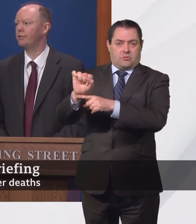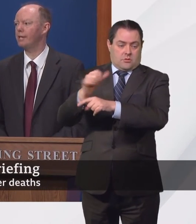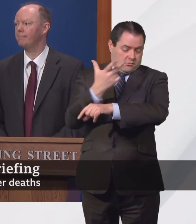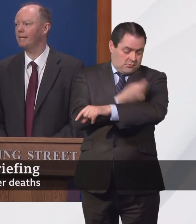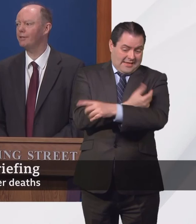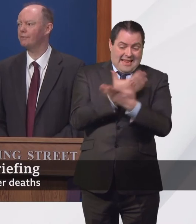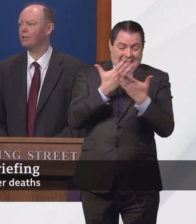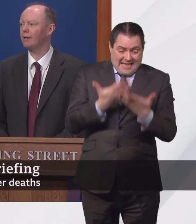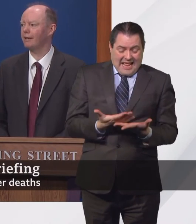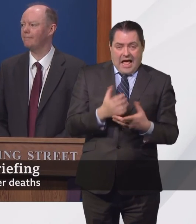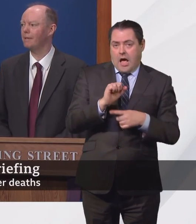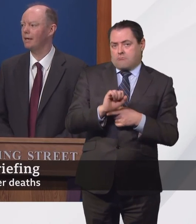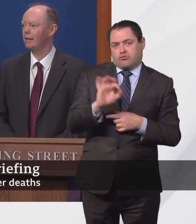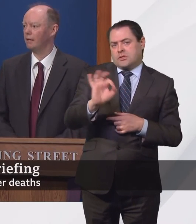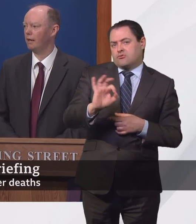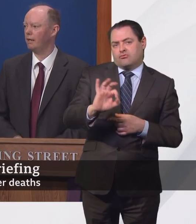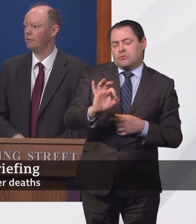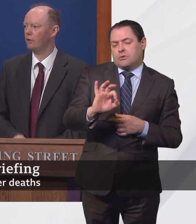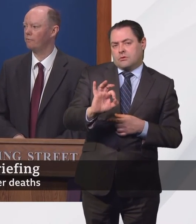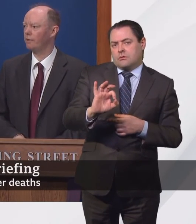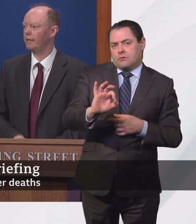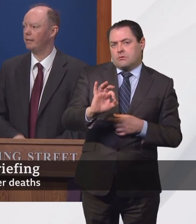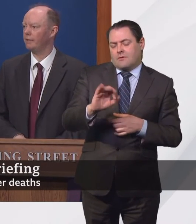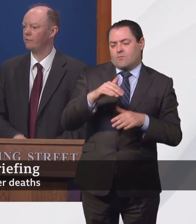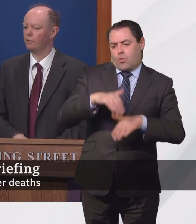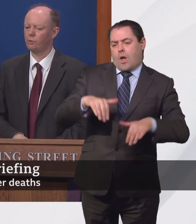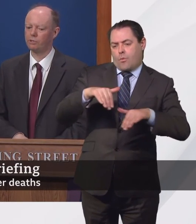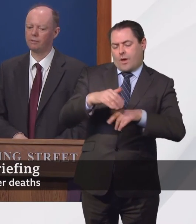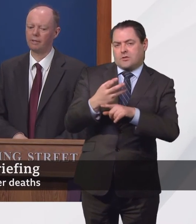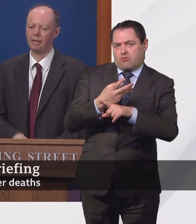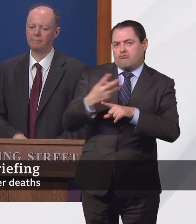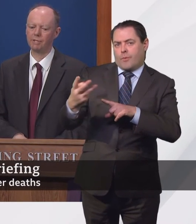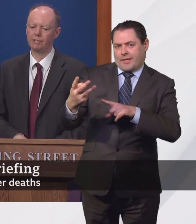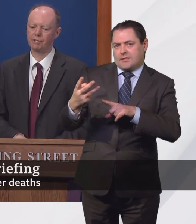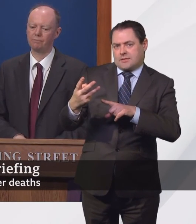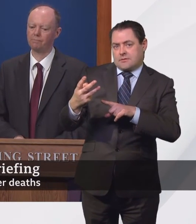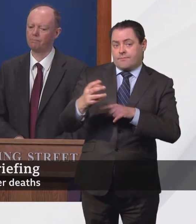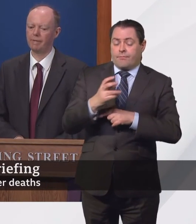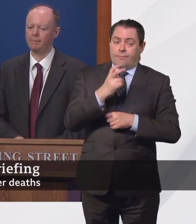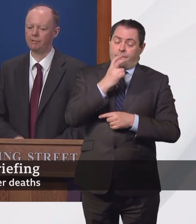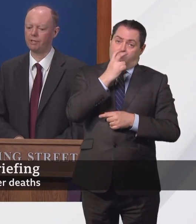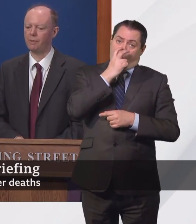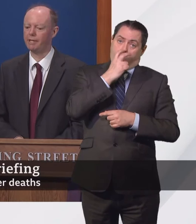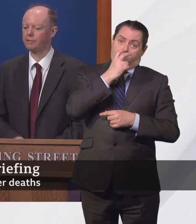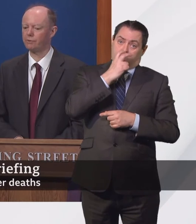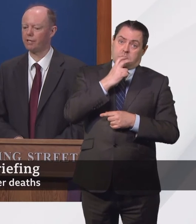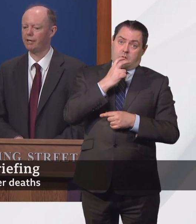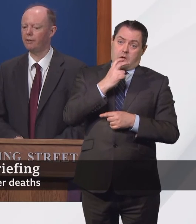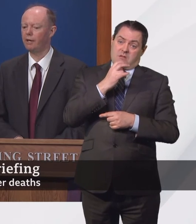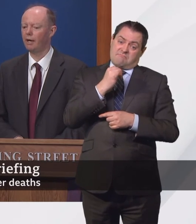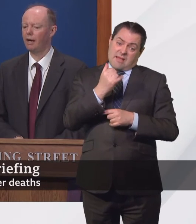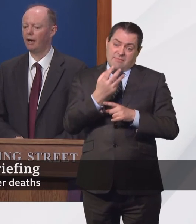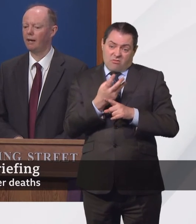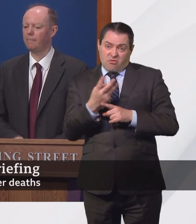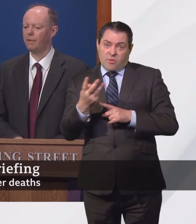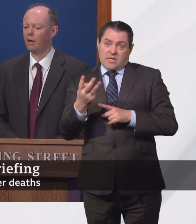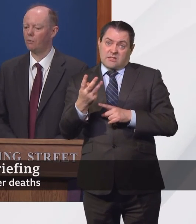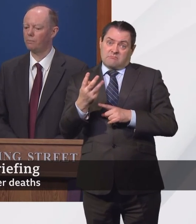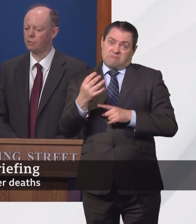that there is a period of time of, if you're an older citizen, maybe three weeks or so,